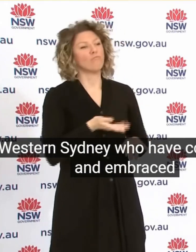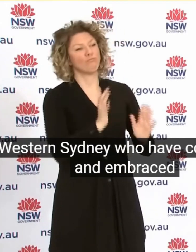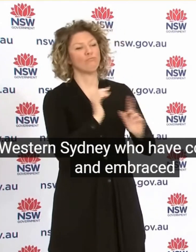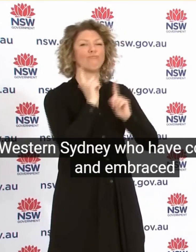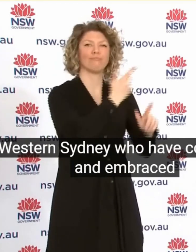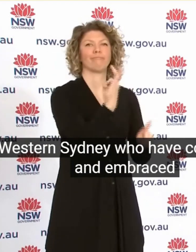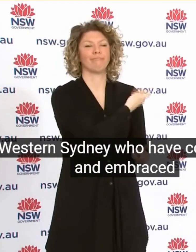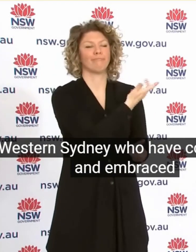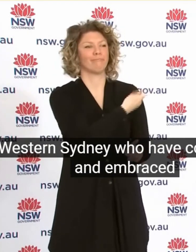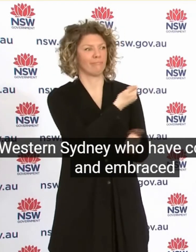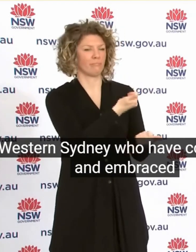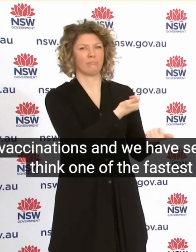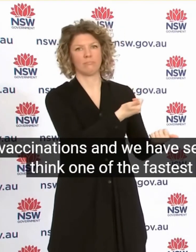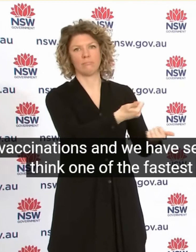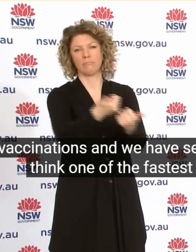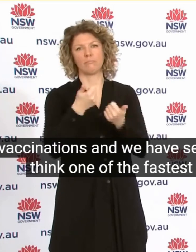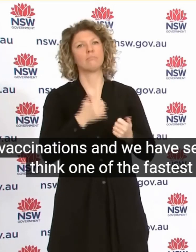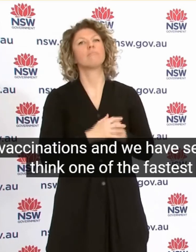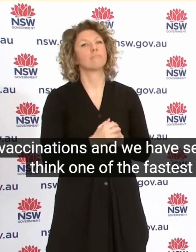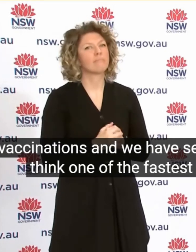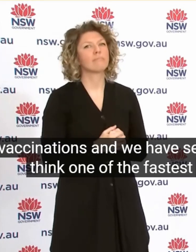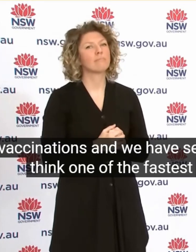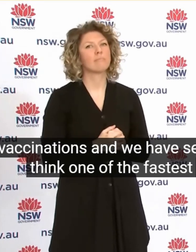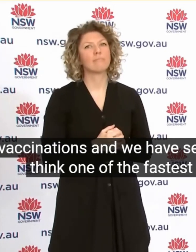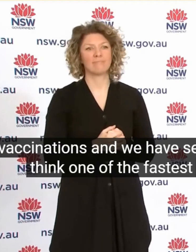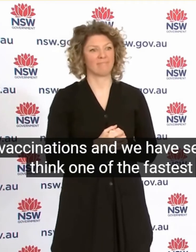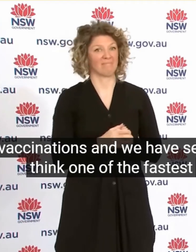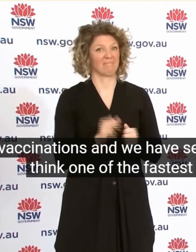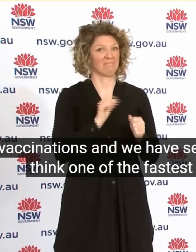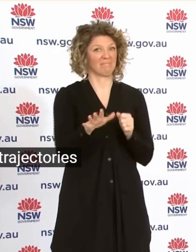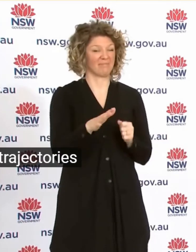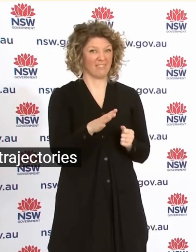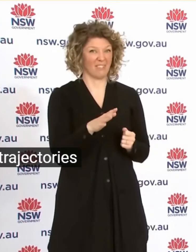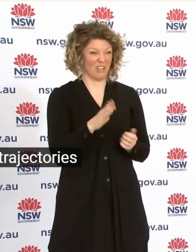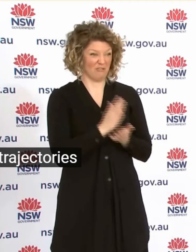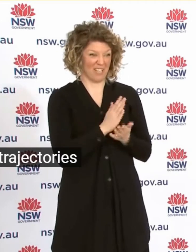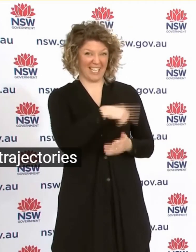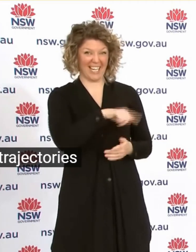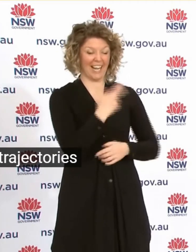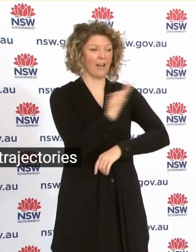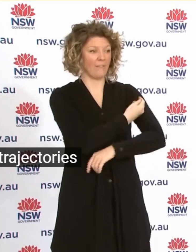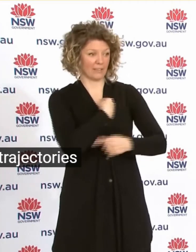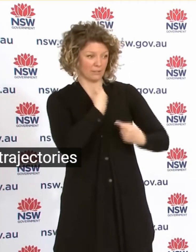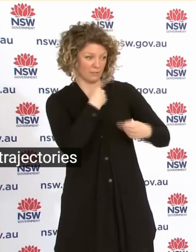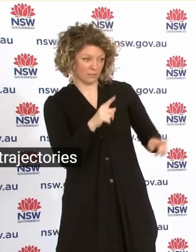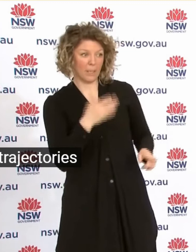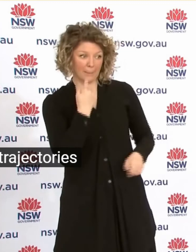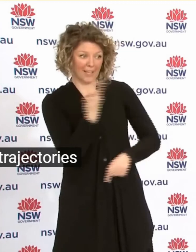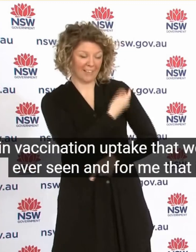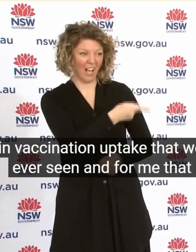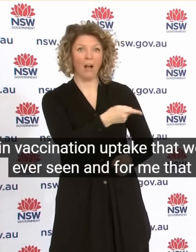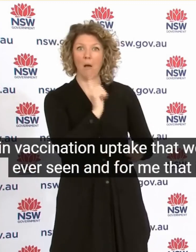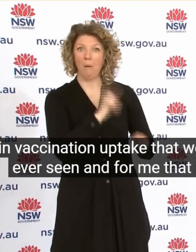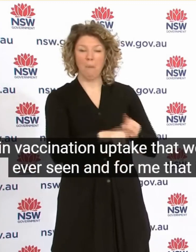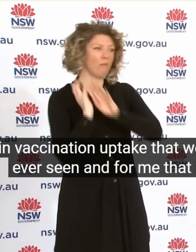And We Have Seen I Think One Of The Fastest Trajectories In Vaccination Uptake That We Have Seen And For Me